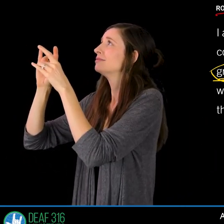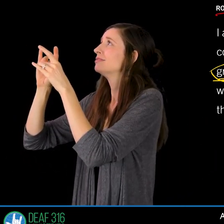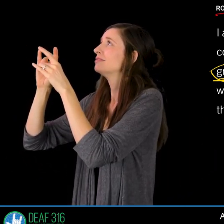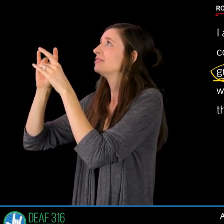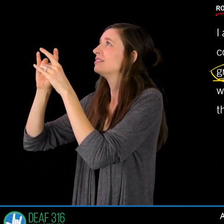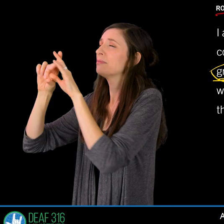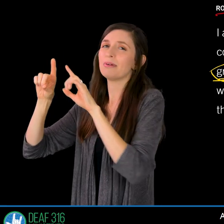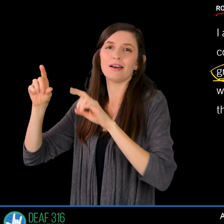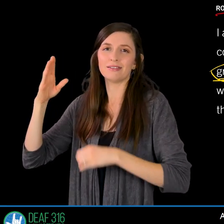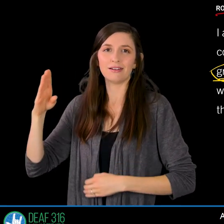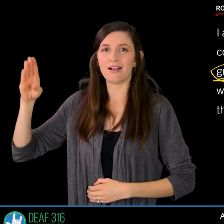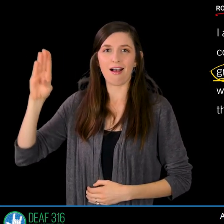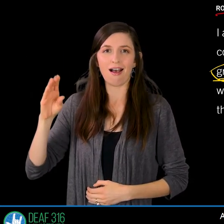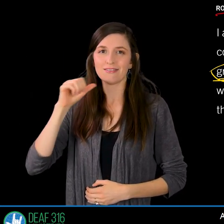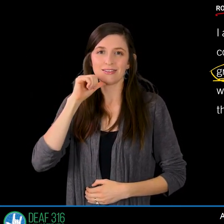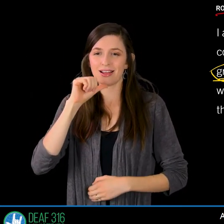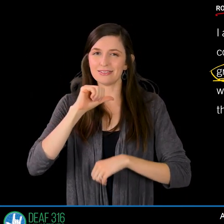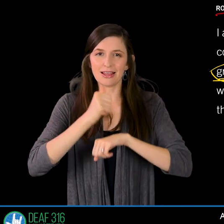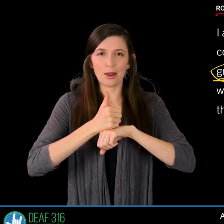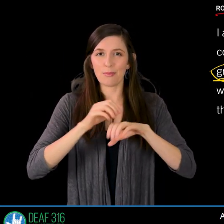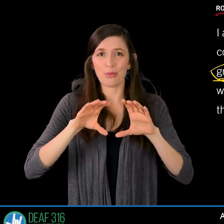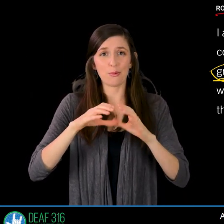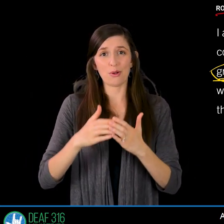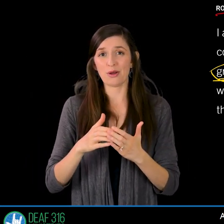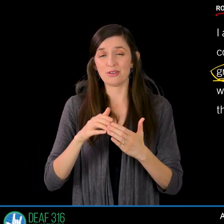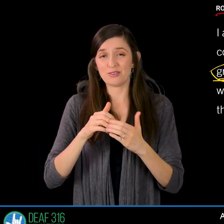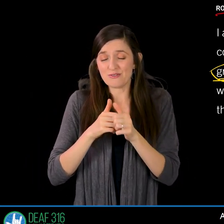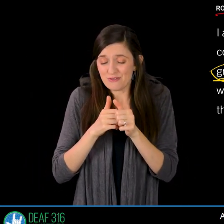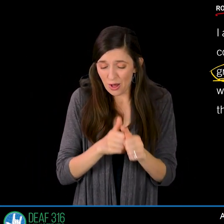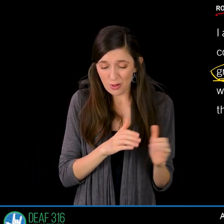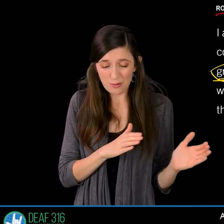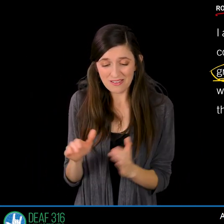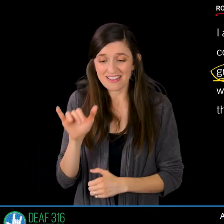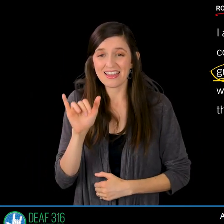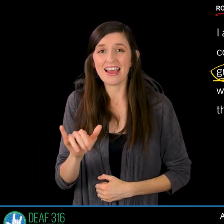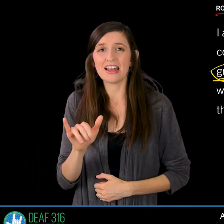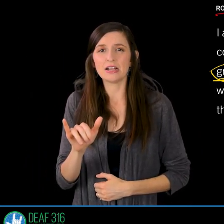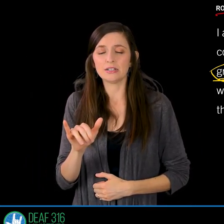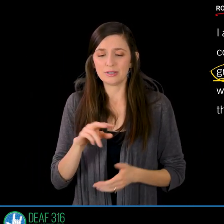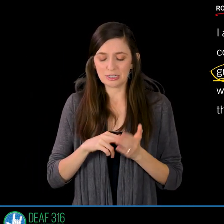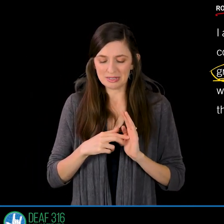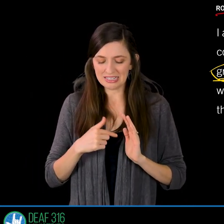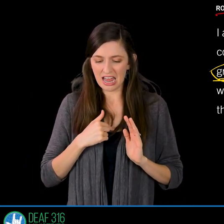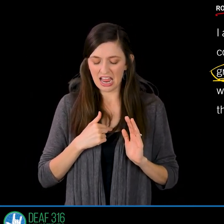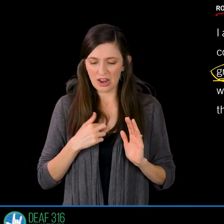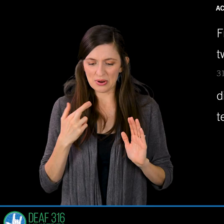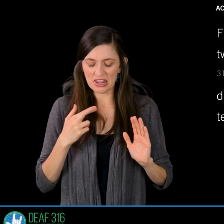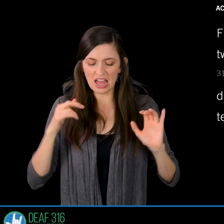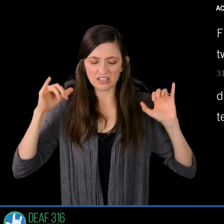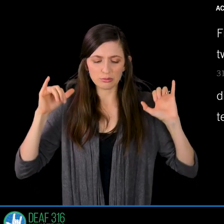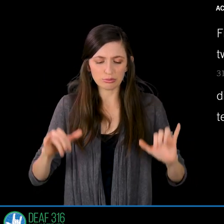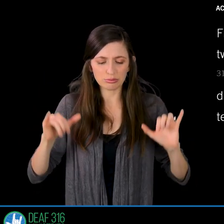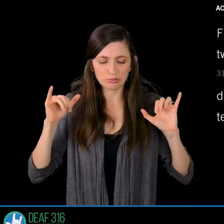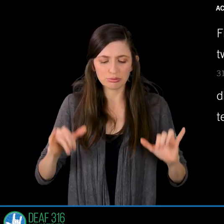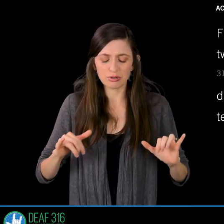therefore I grieve with great sorrow at their lostness same thing in Acts 20